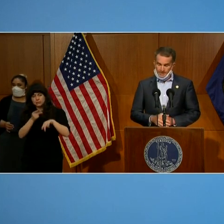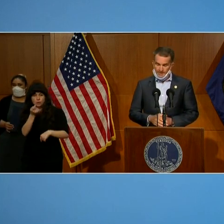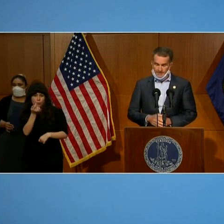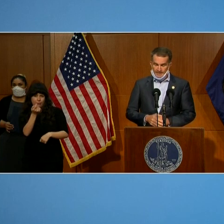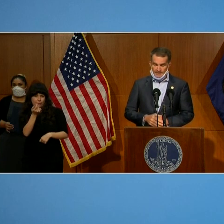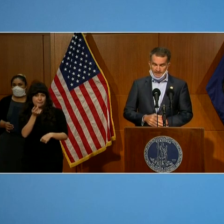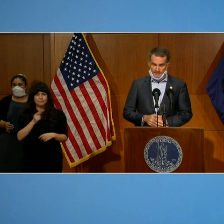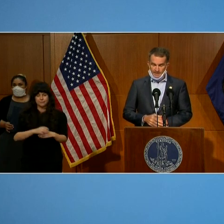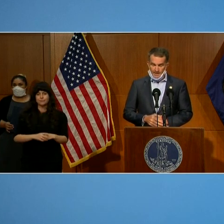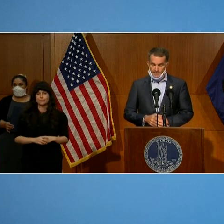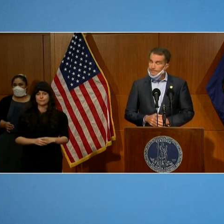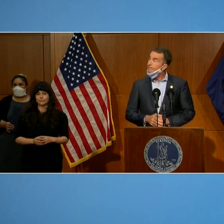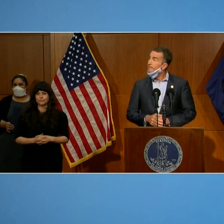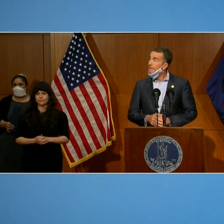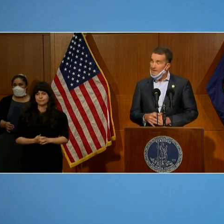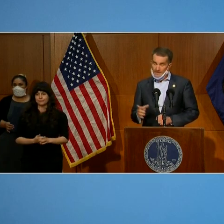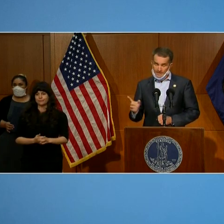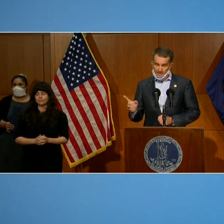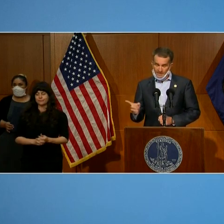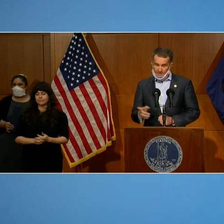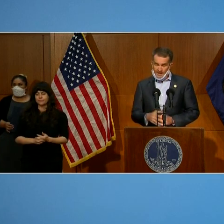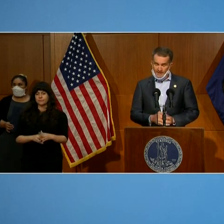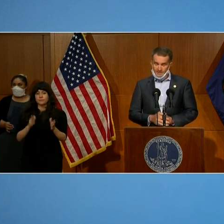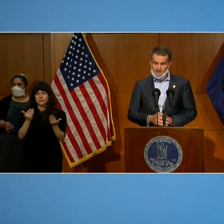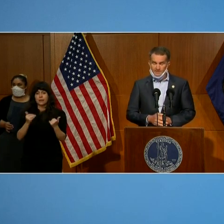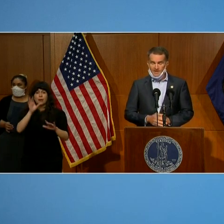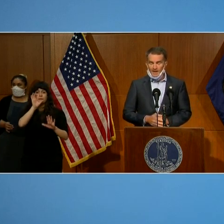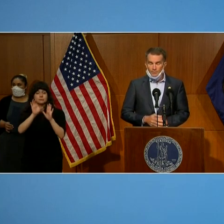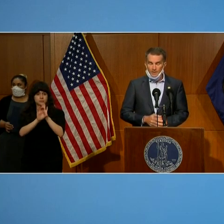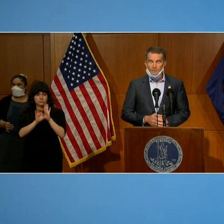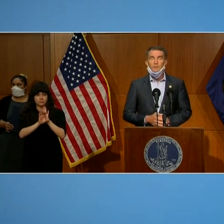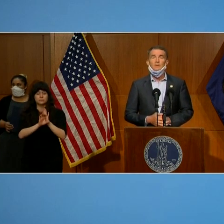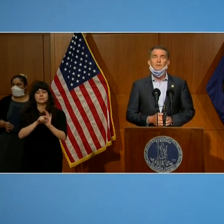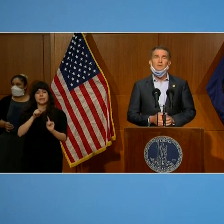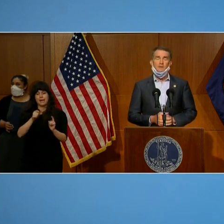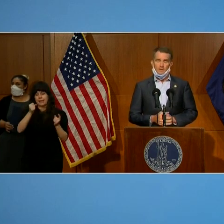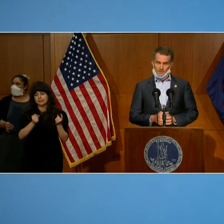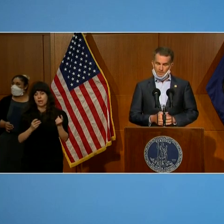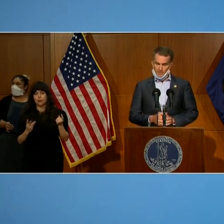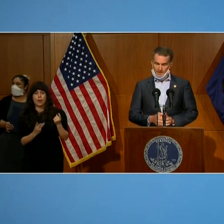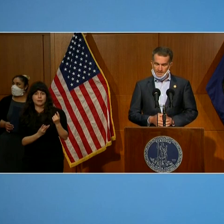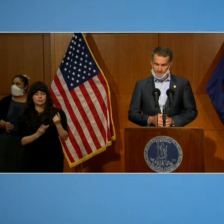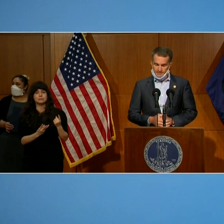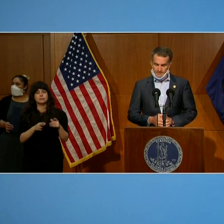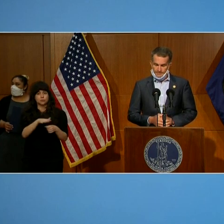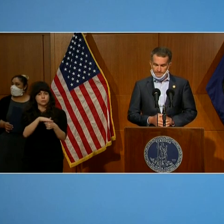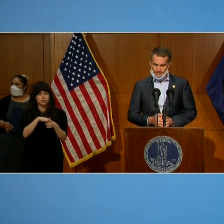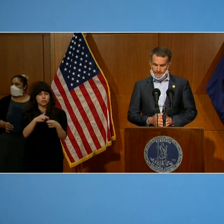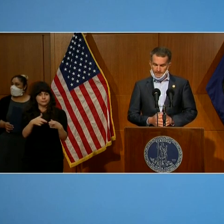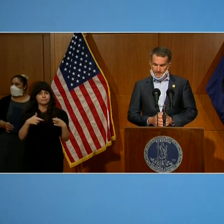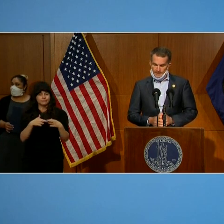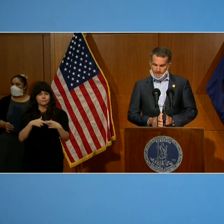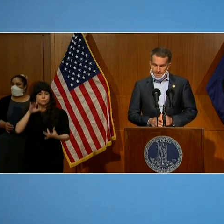see from that yellow line. The next slide is the southwest region of total cases.